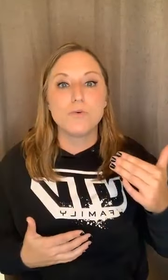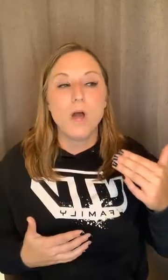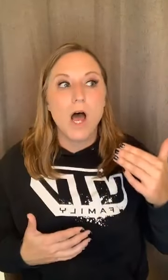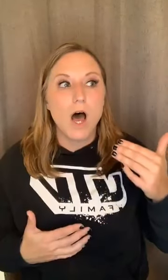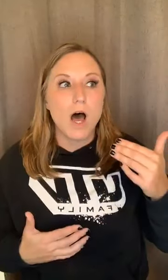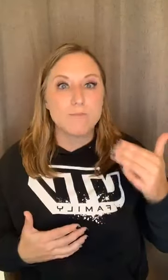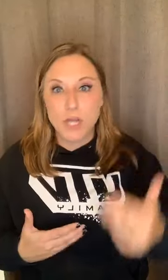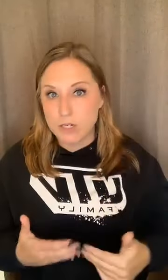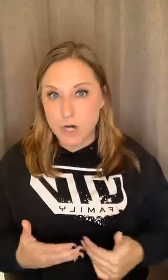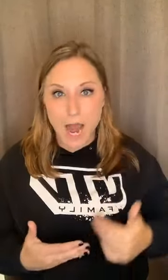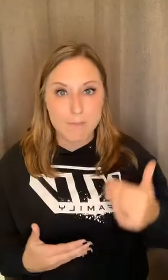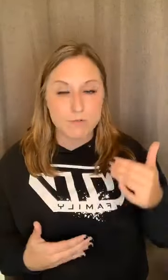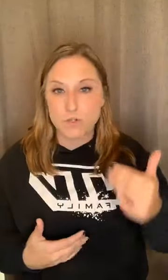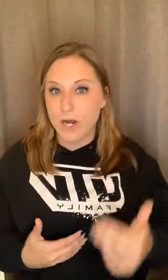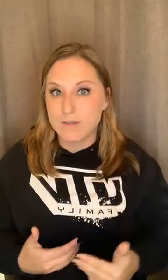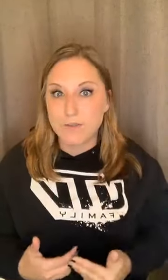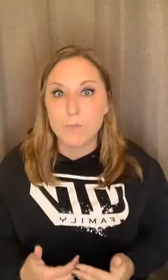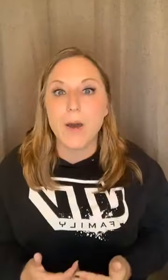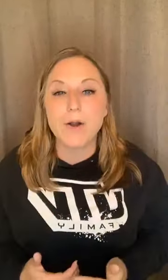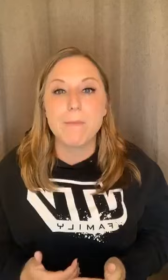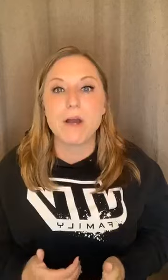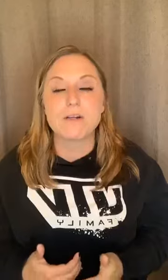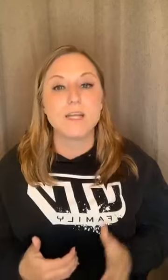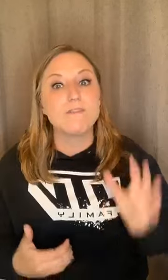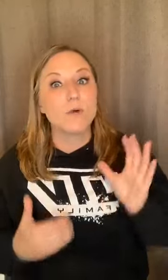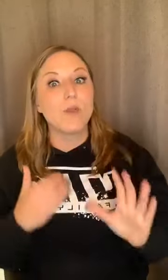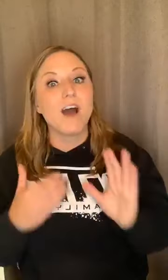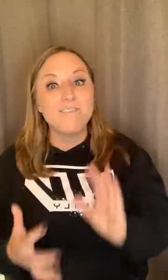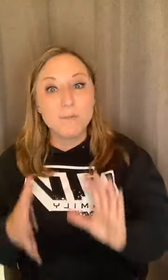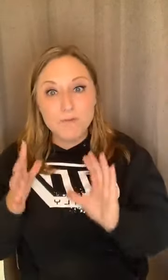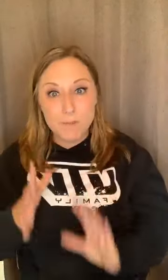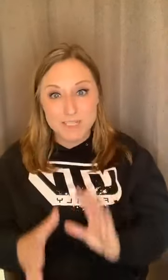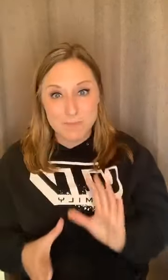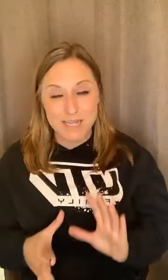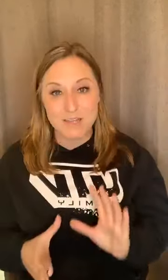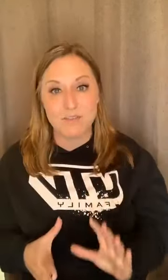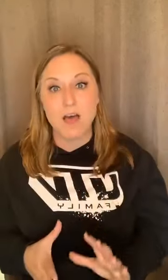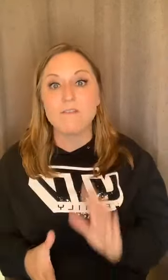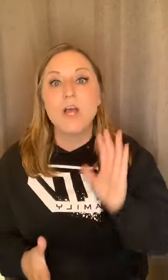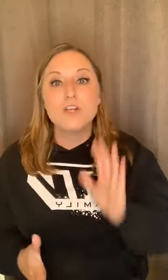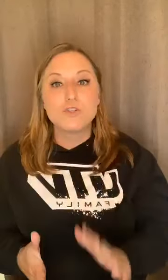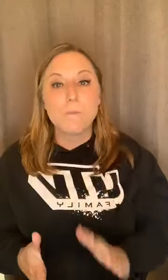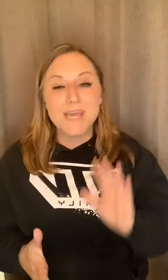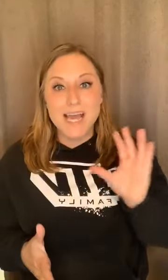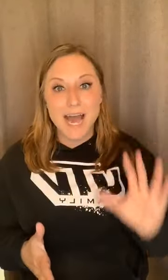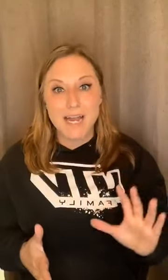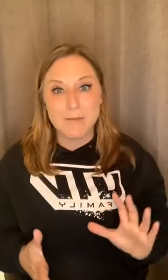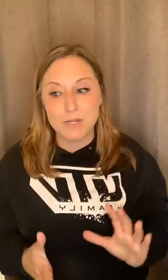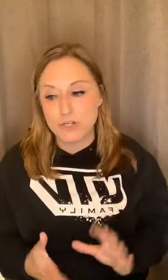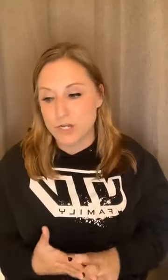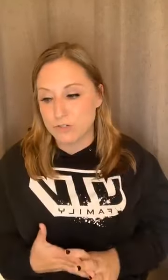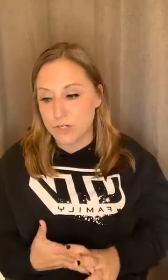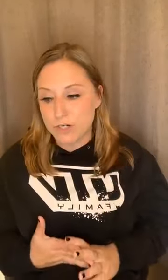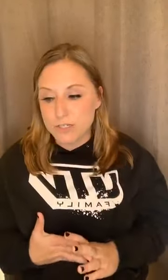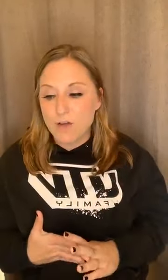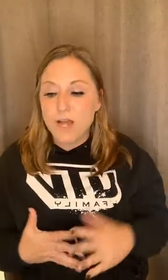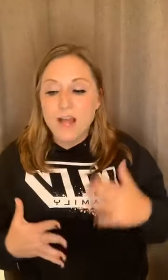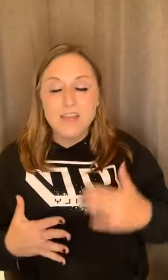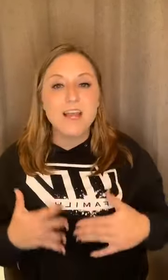um, change our habits. We're trying to feel better about ourselves that we come from it from a space of love. So be kind, be gentle to yourself. The next